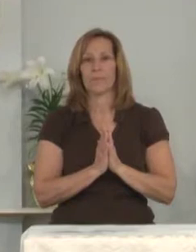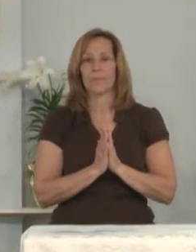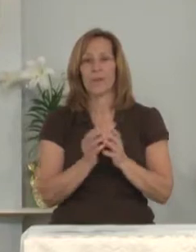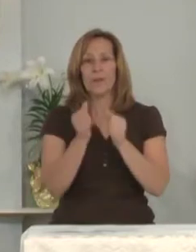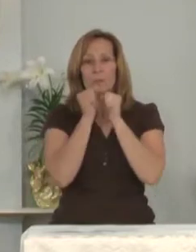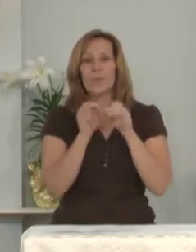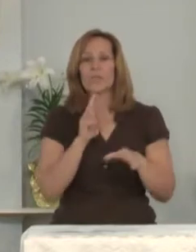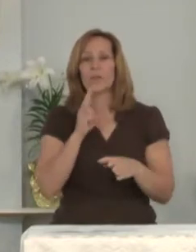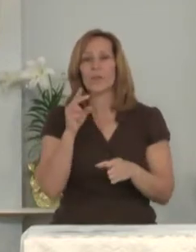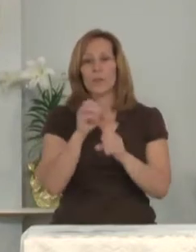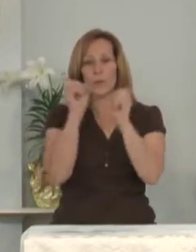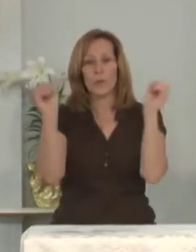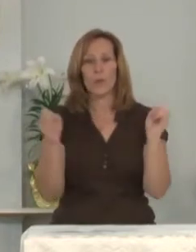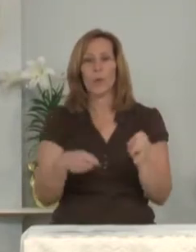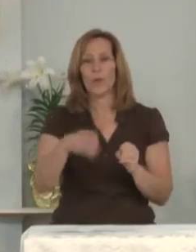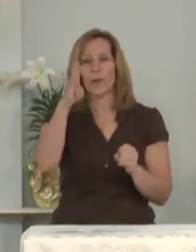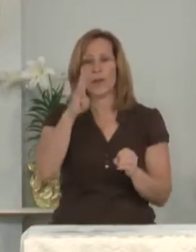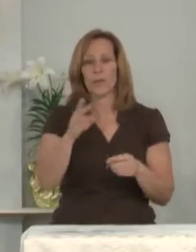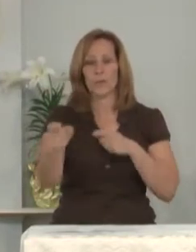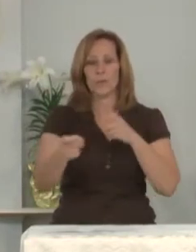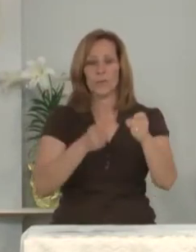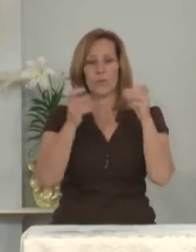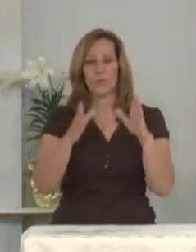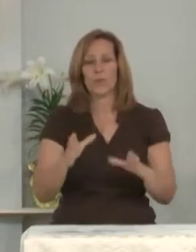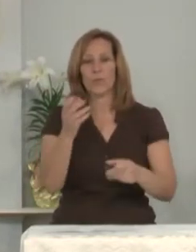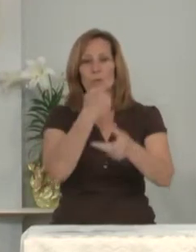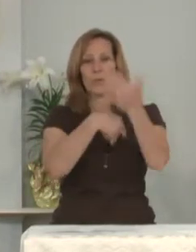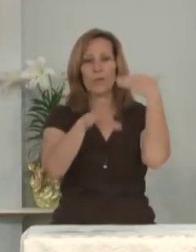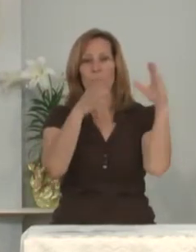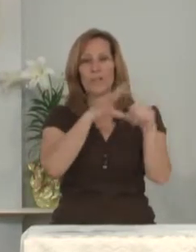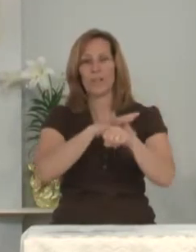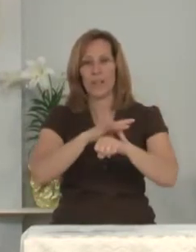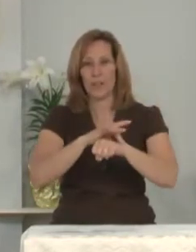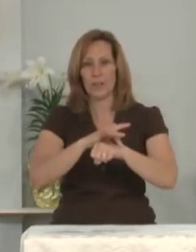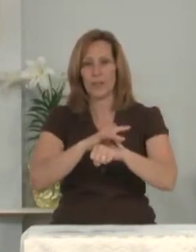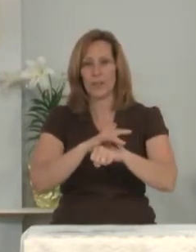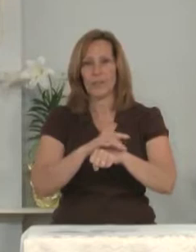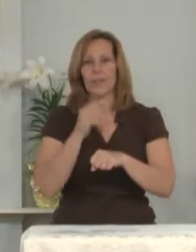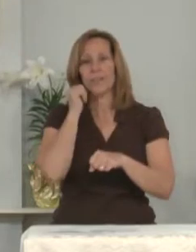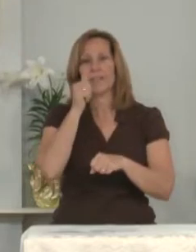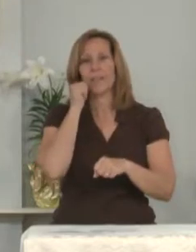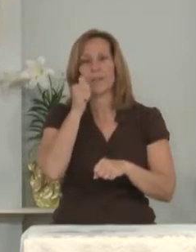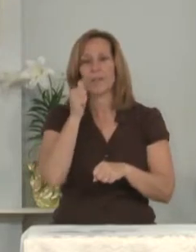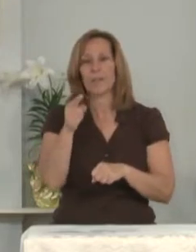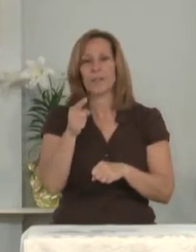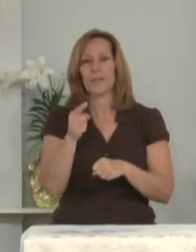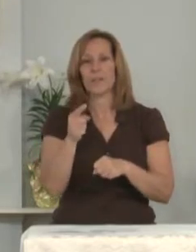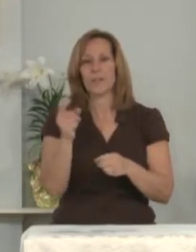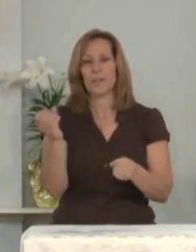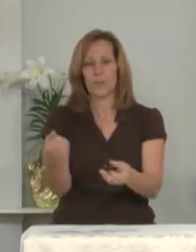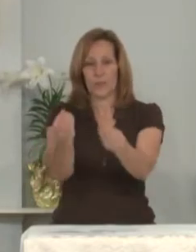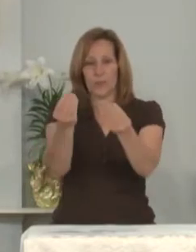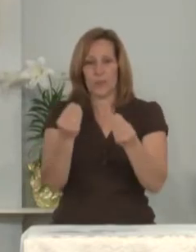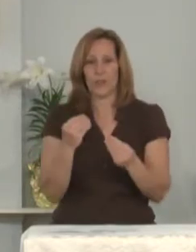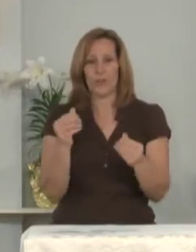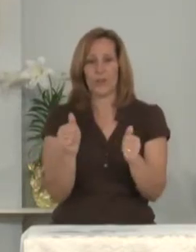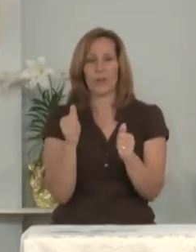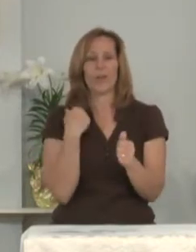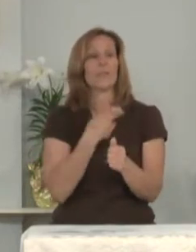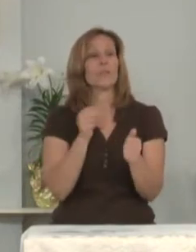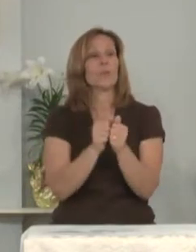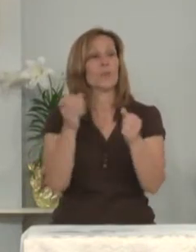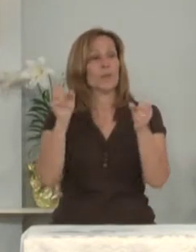Blessed are you, O God, ruler of heaven and earth. Day by day you shower us with blessings.